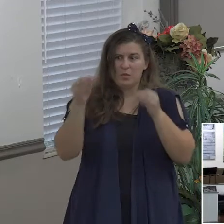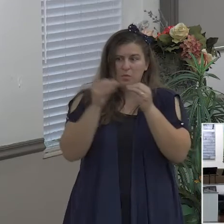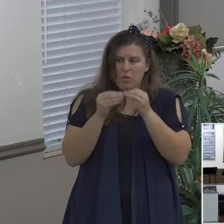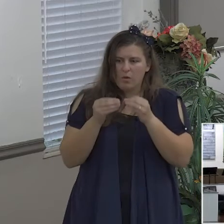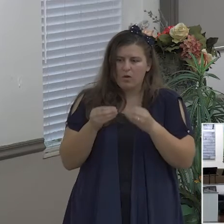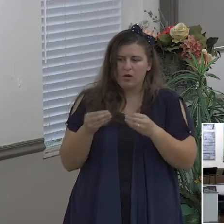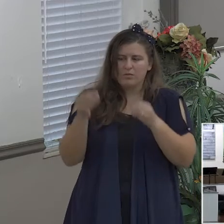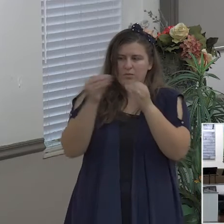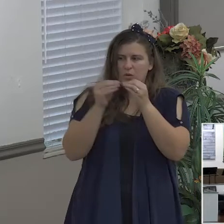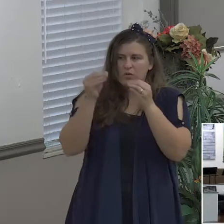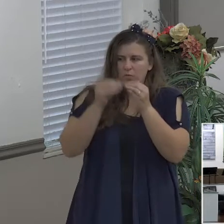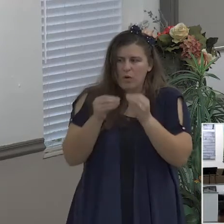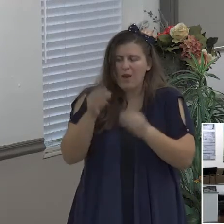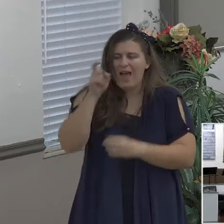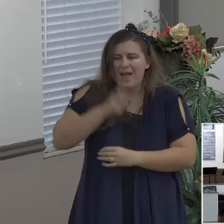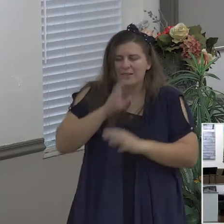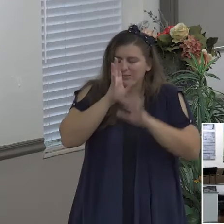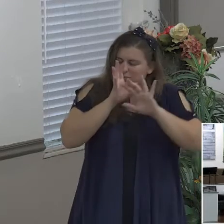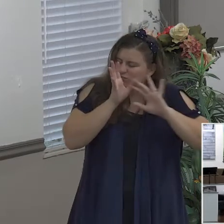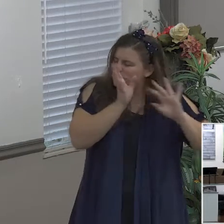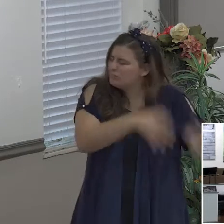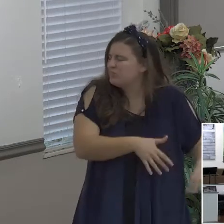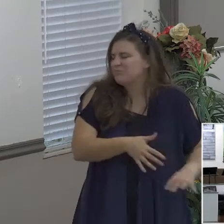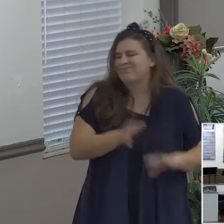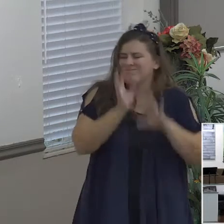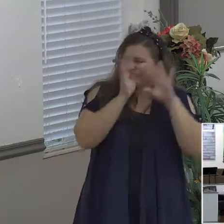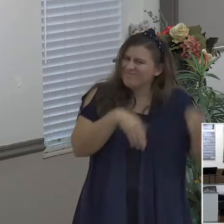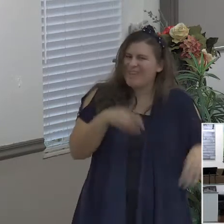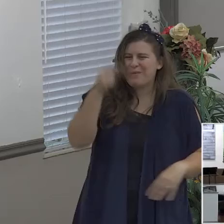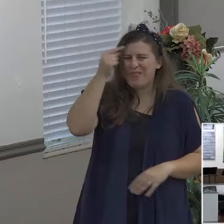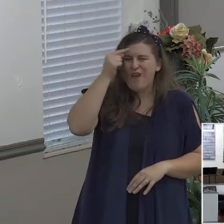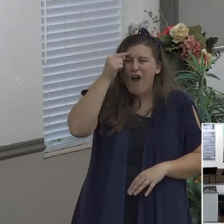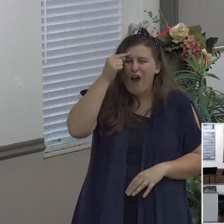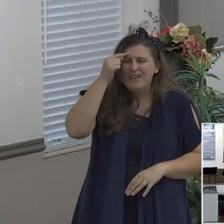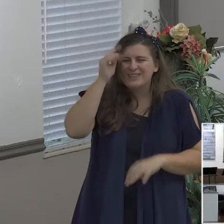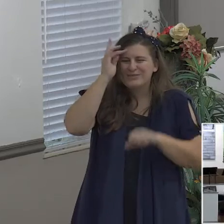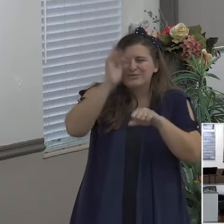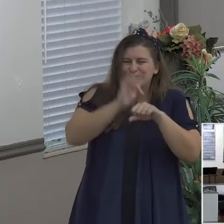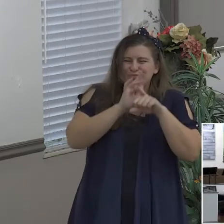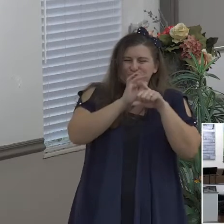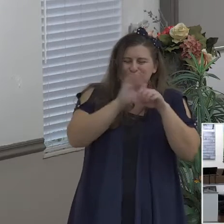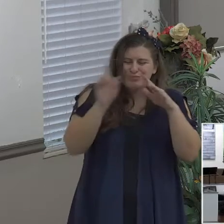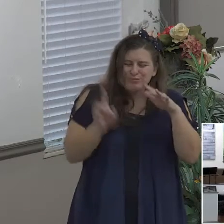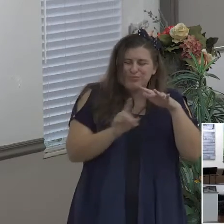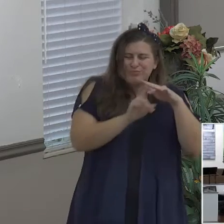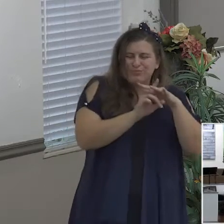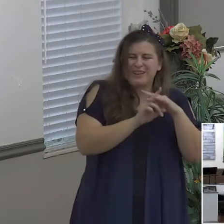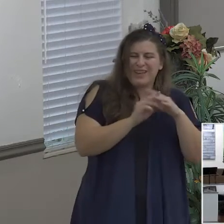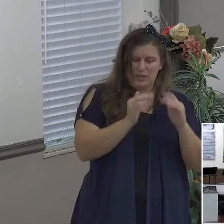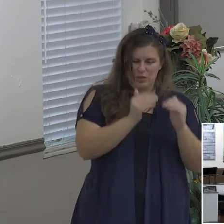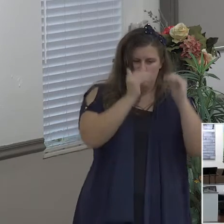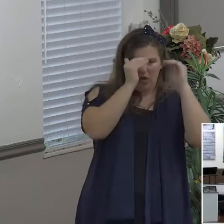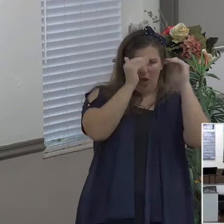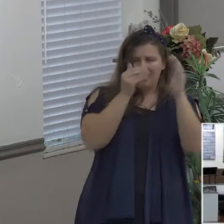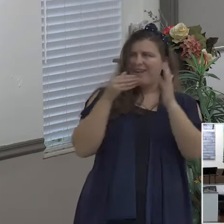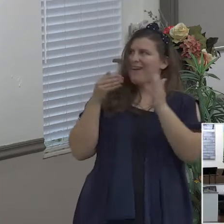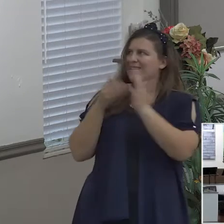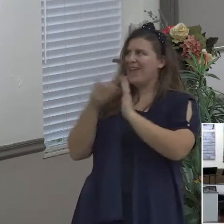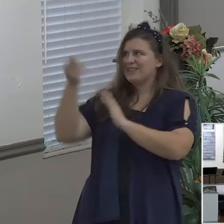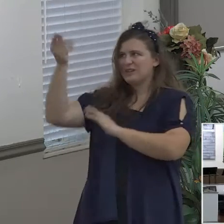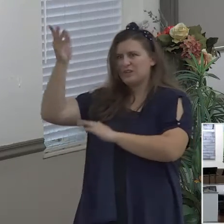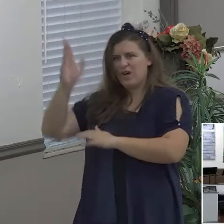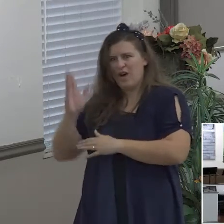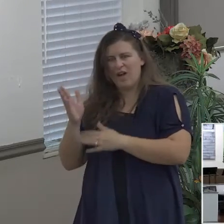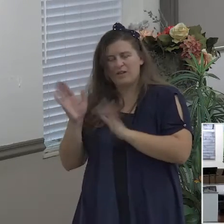those thoughts that come in that exalt themselves against the knowledge of God what do you really know